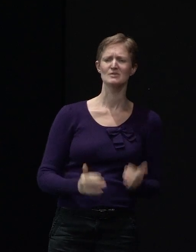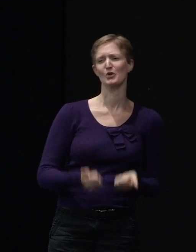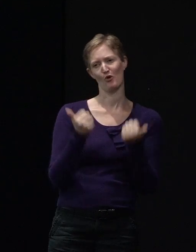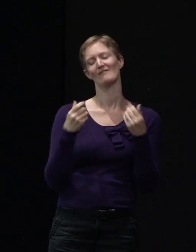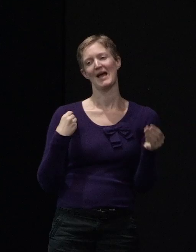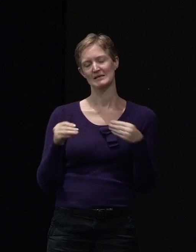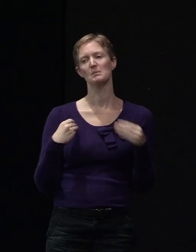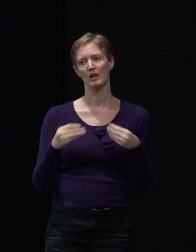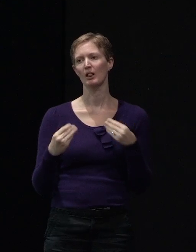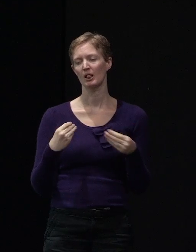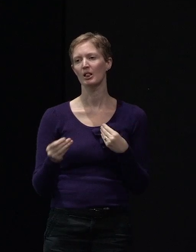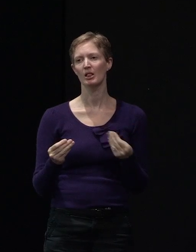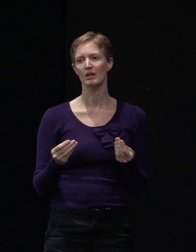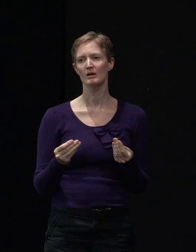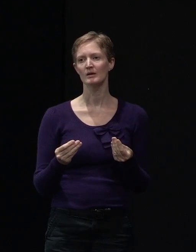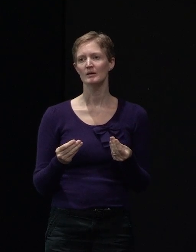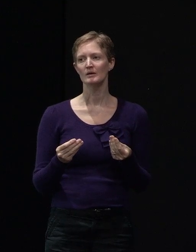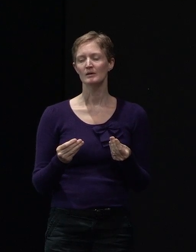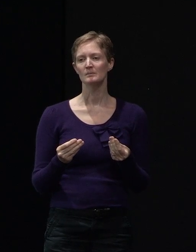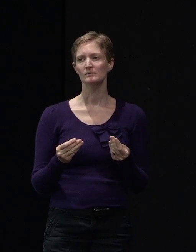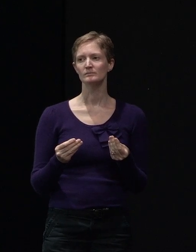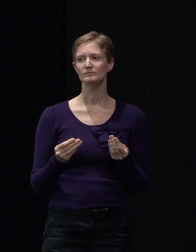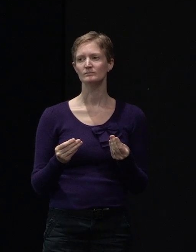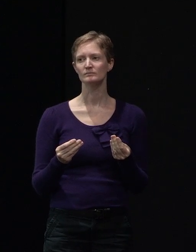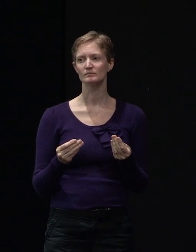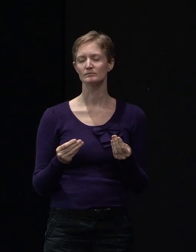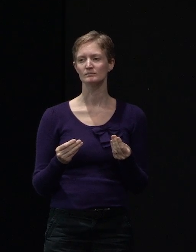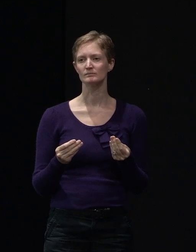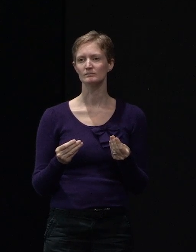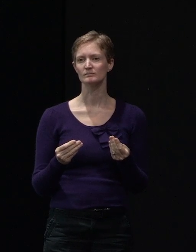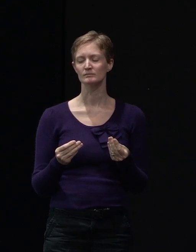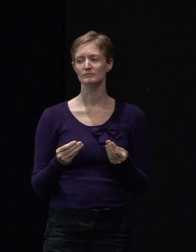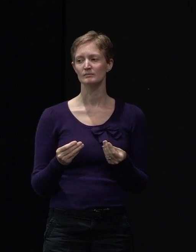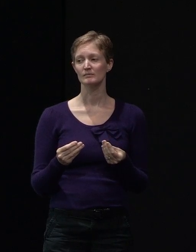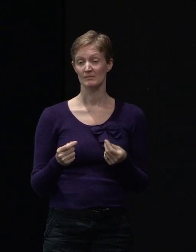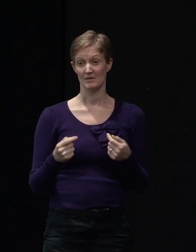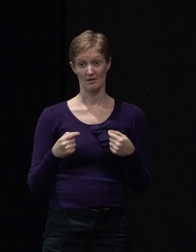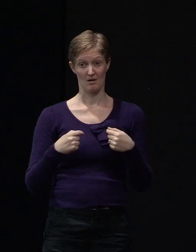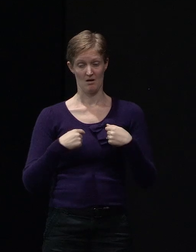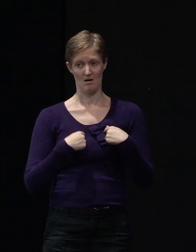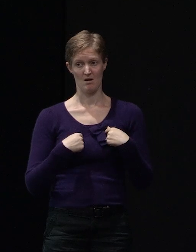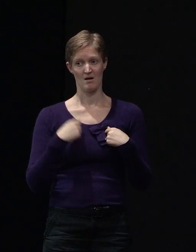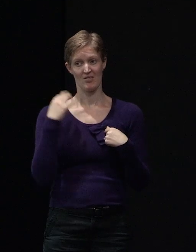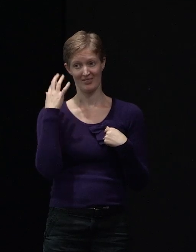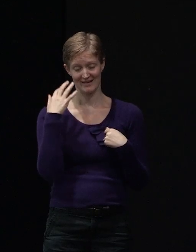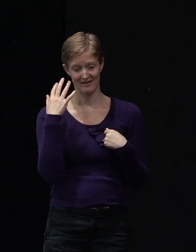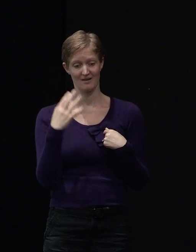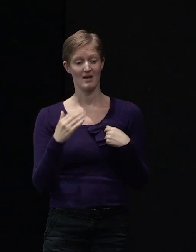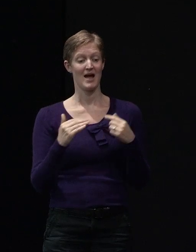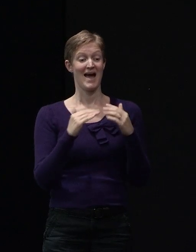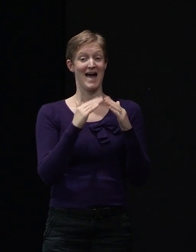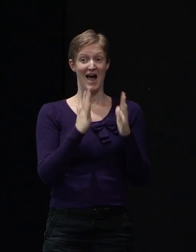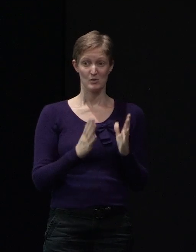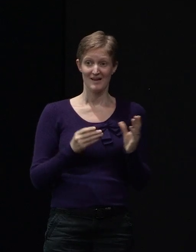certainly, personally, my thinking is that the more flexible you can